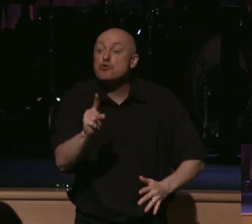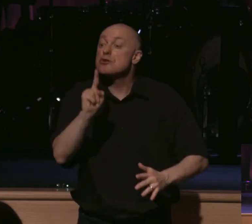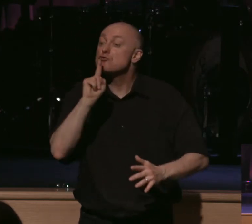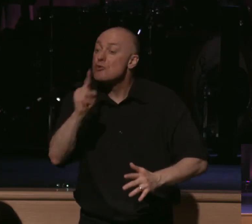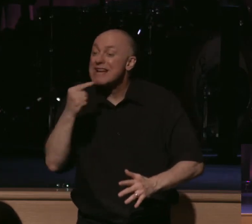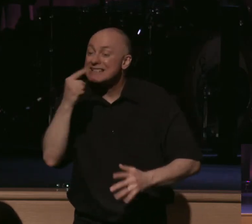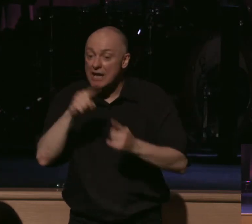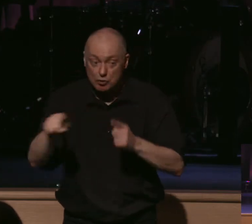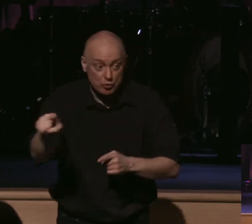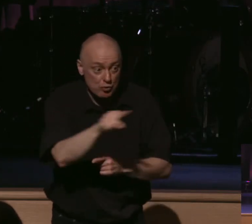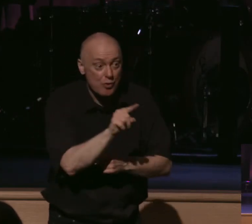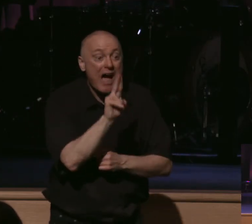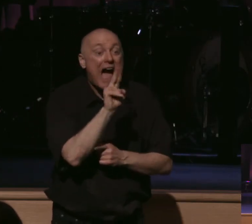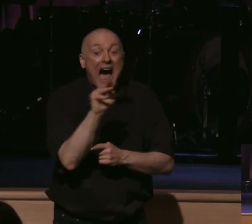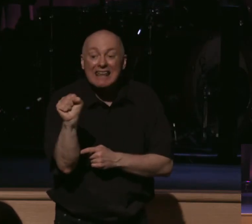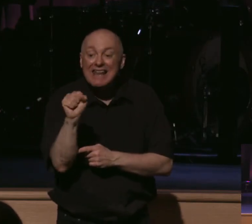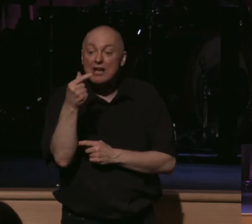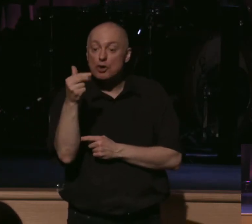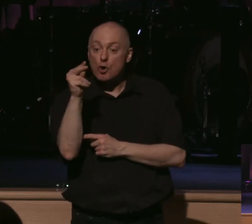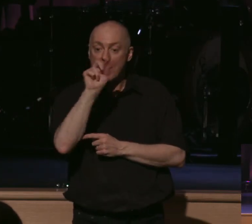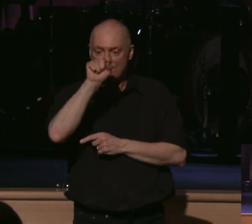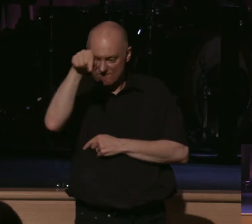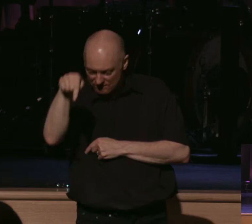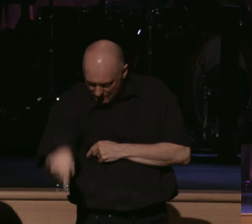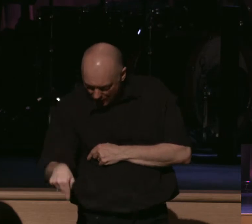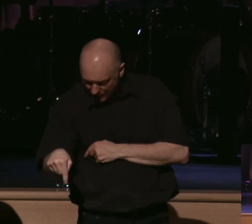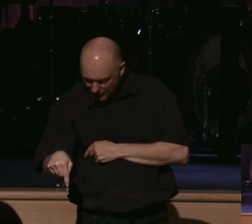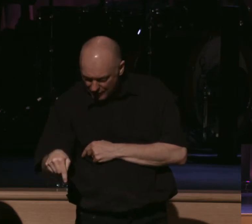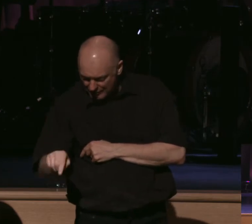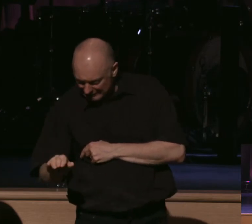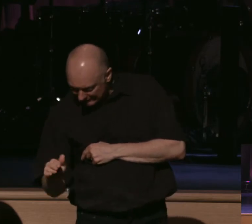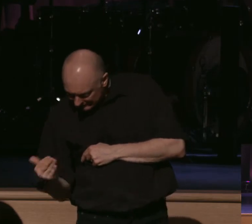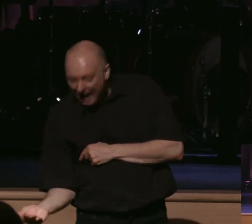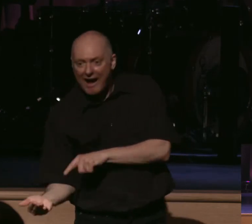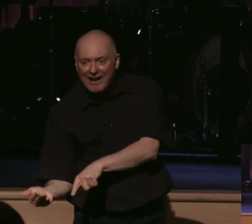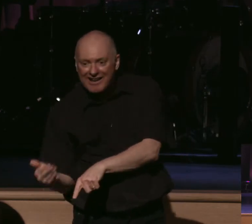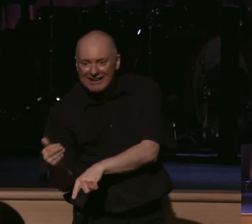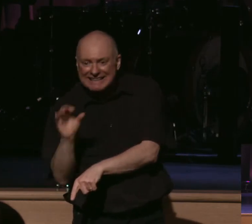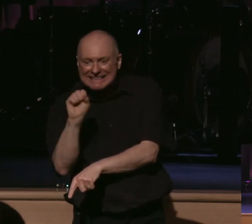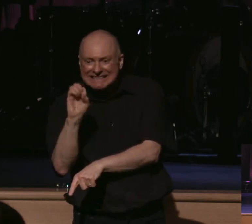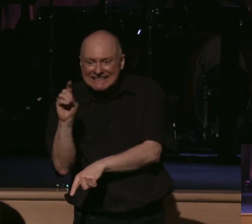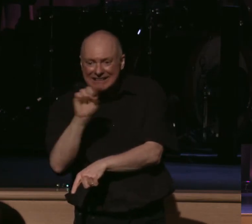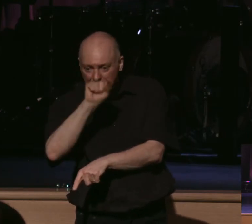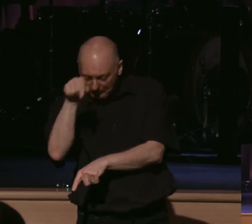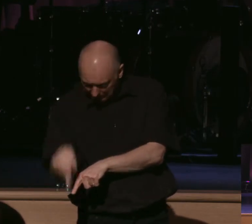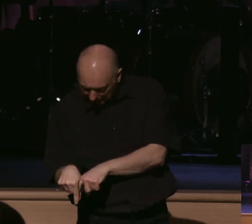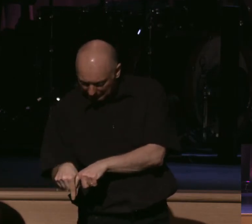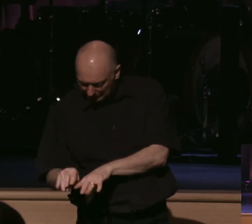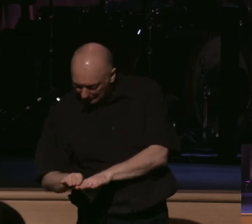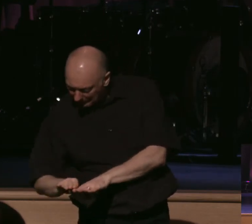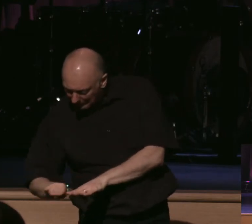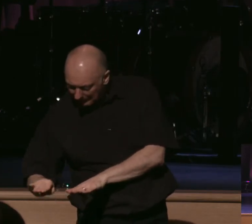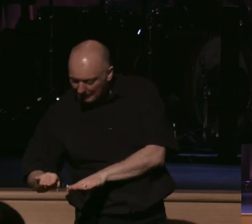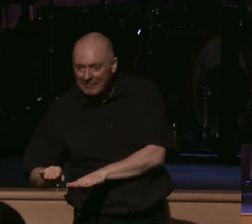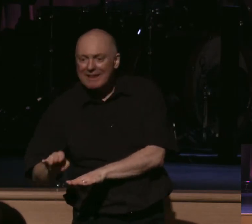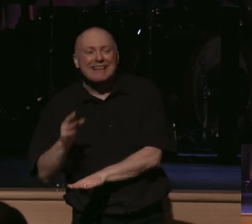I say to you, unless a grain of wheat falls into the earth and dies, Jesus, of course, knowing everything, he uses the